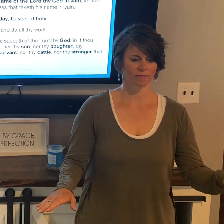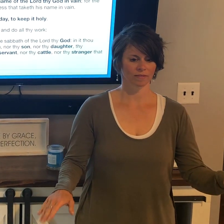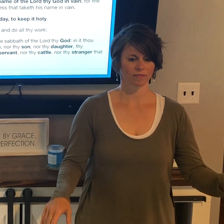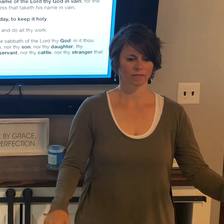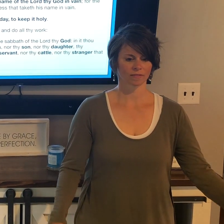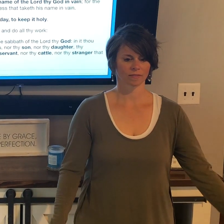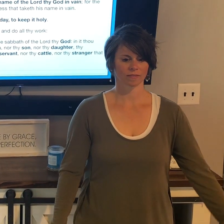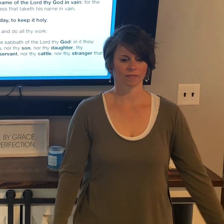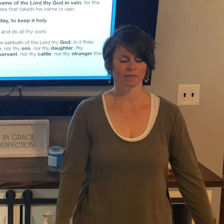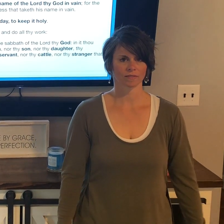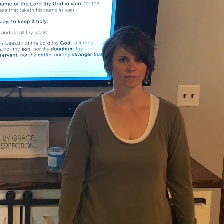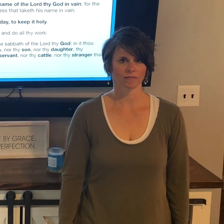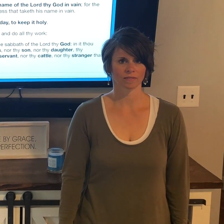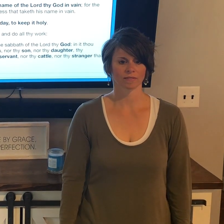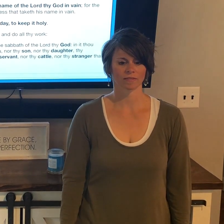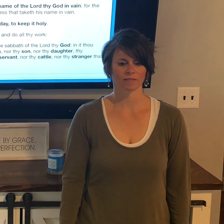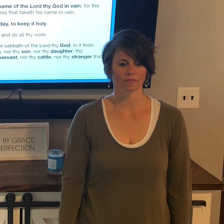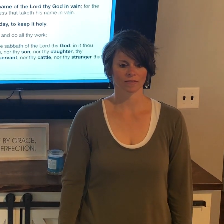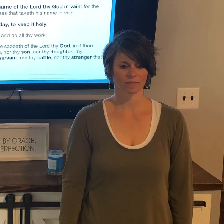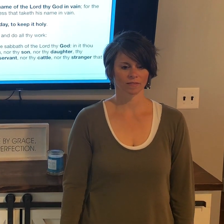that is within thy gates.